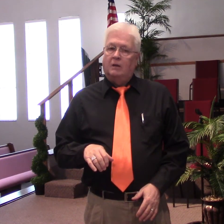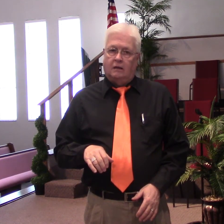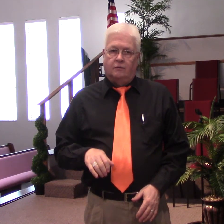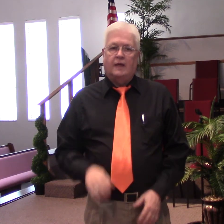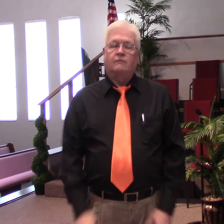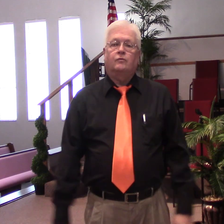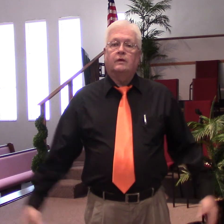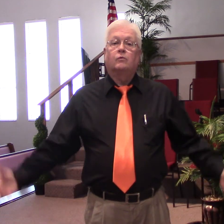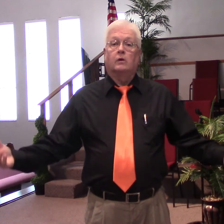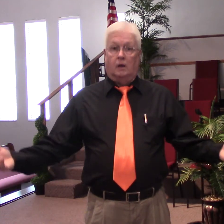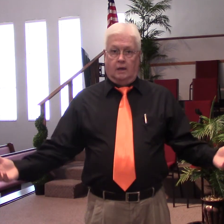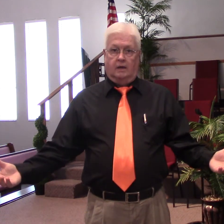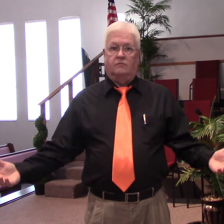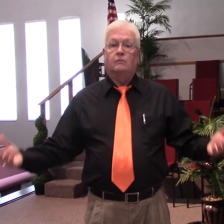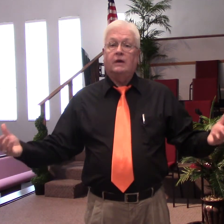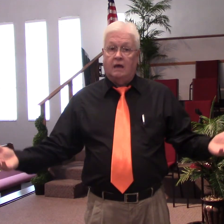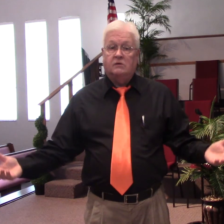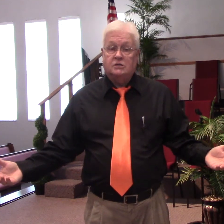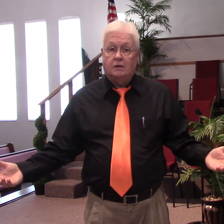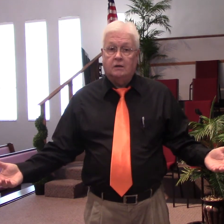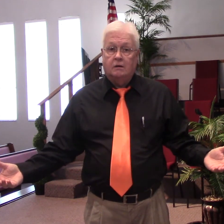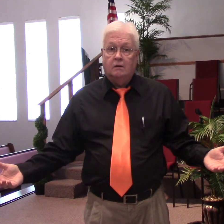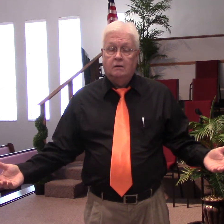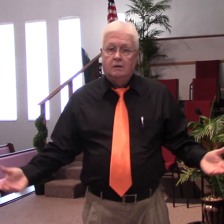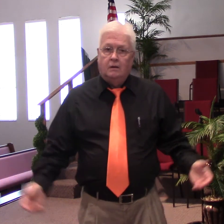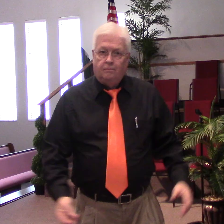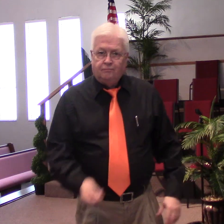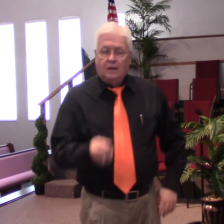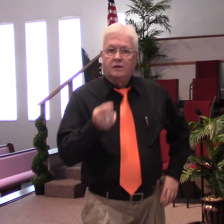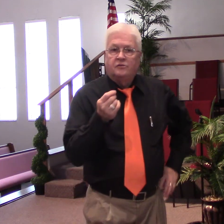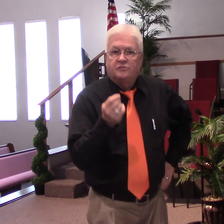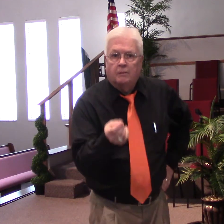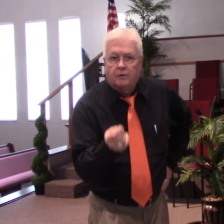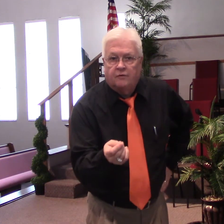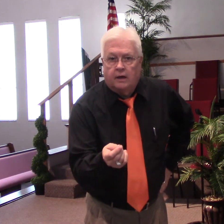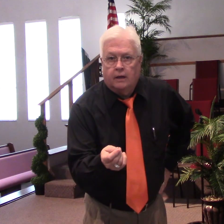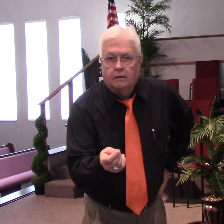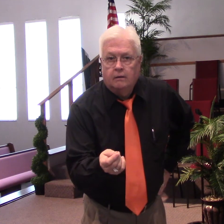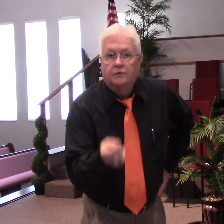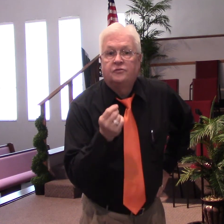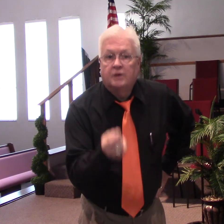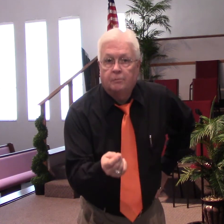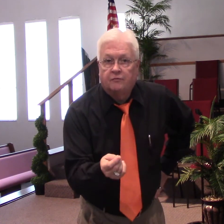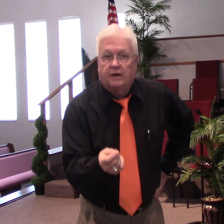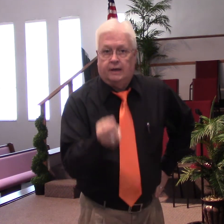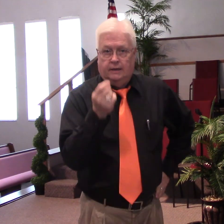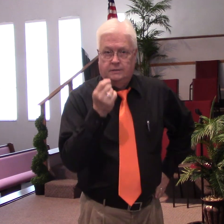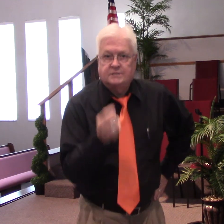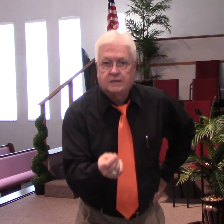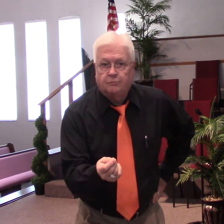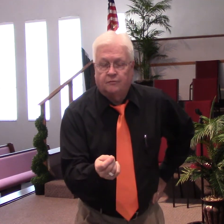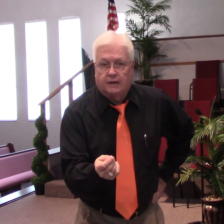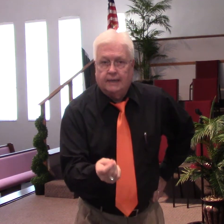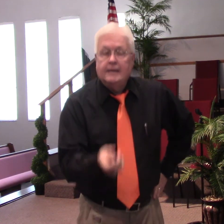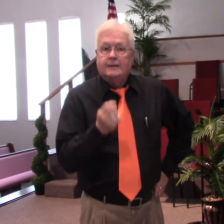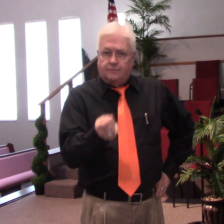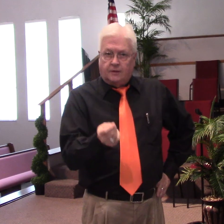being thankful that we're alive and we have each other. Simplify, simplify, simplify. Get the